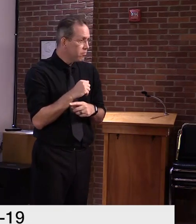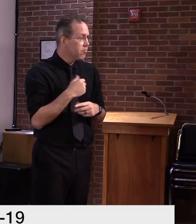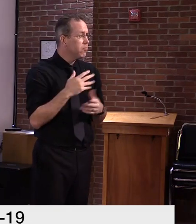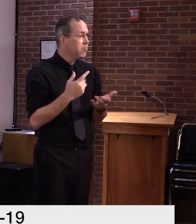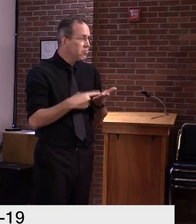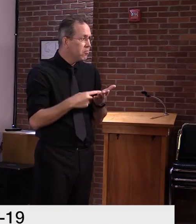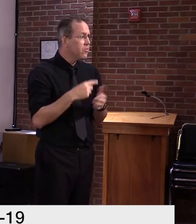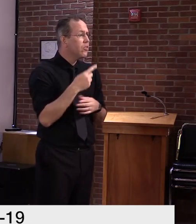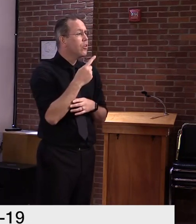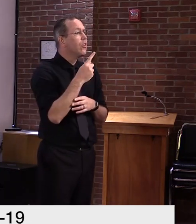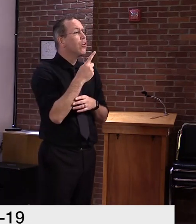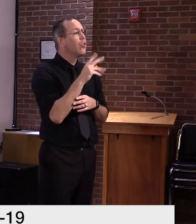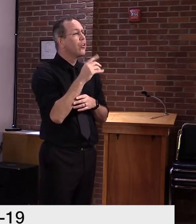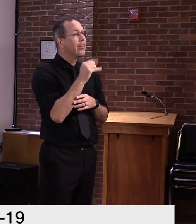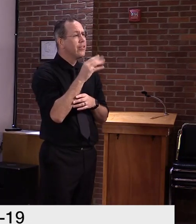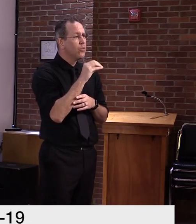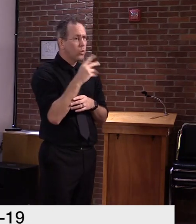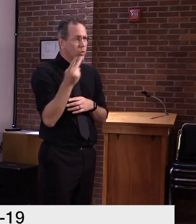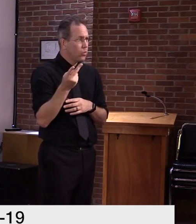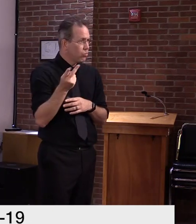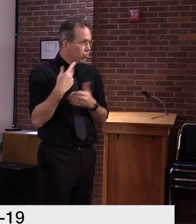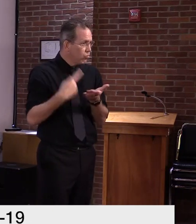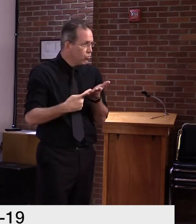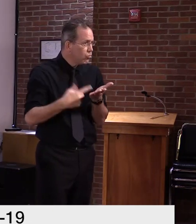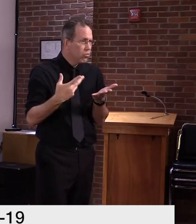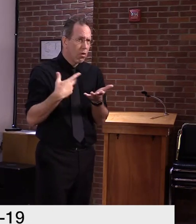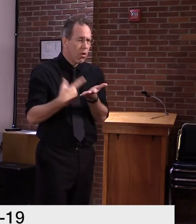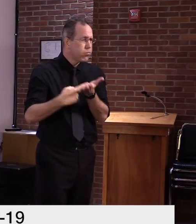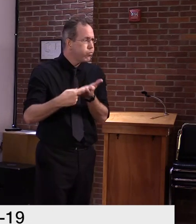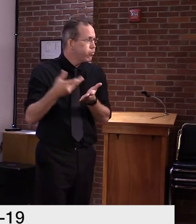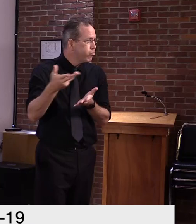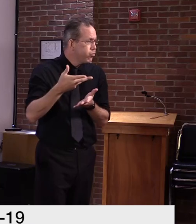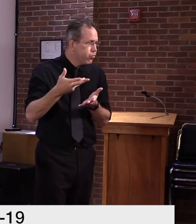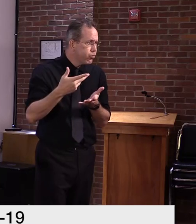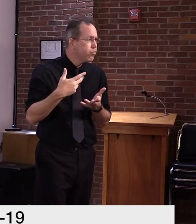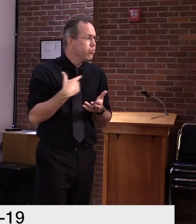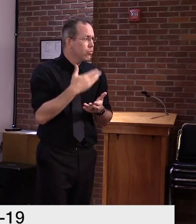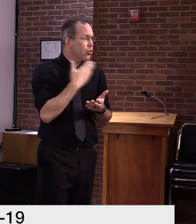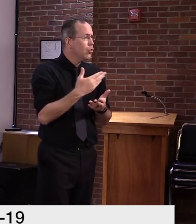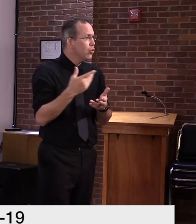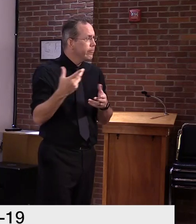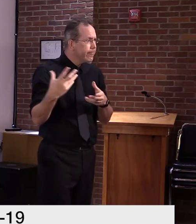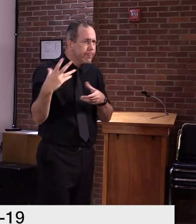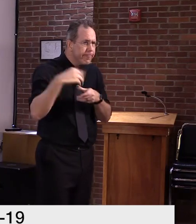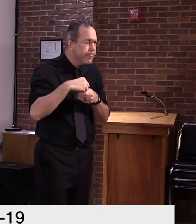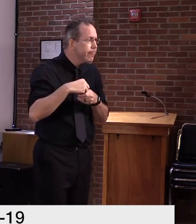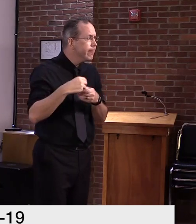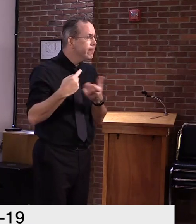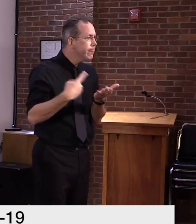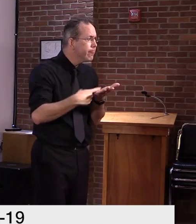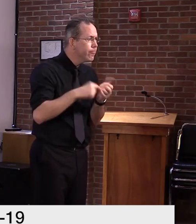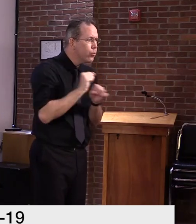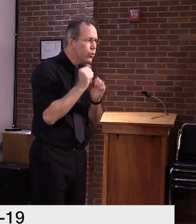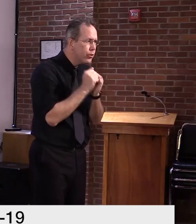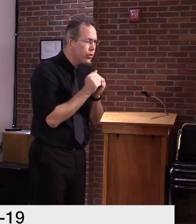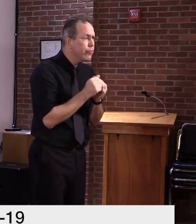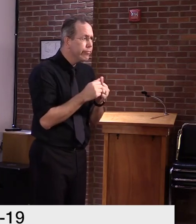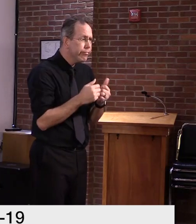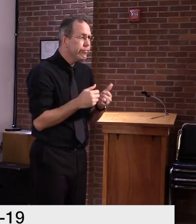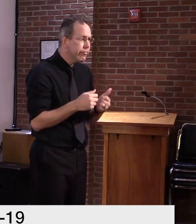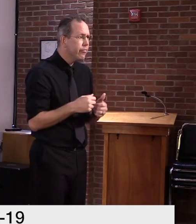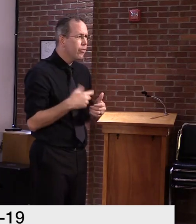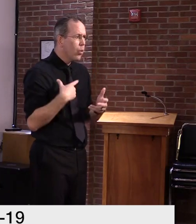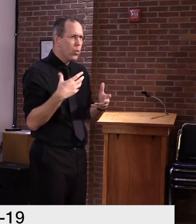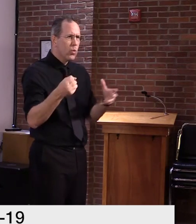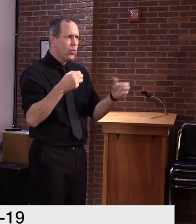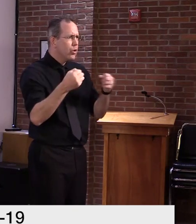their colleagues, uh, really, and it's just wonderful, uh, to work in a state like Vermont where we can bring that expertise to bear and really, uh, create, I think, some really